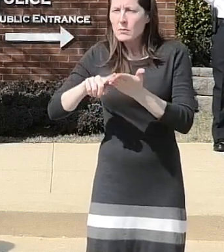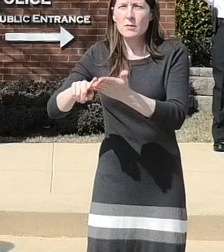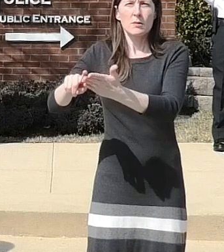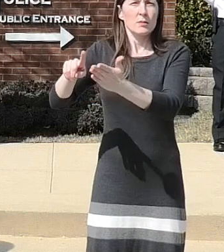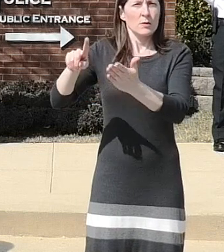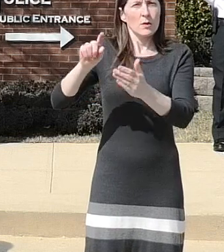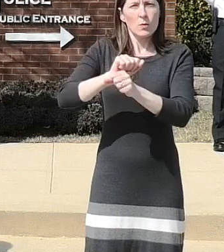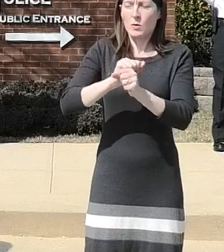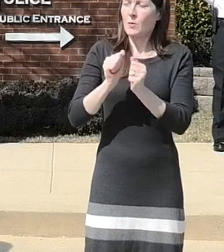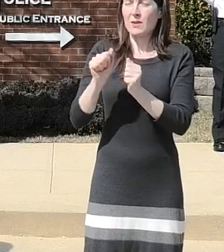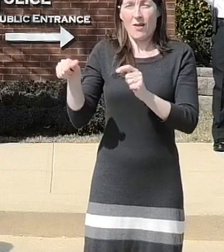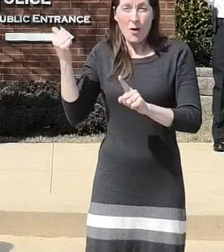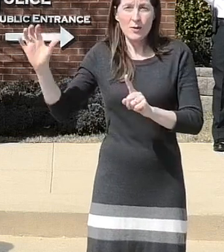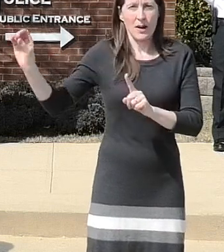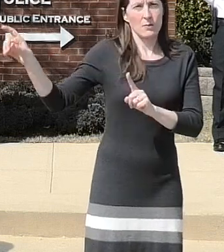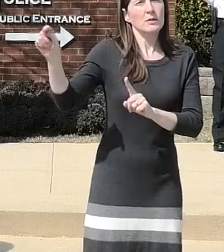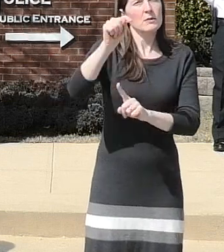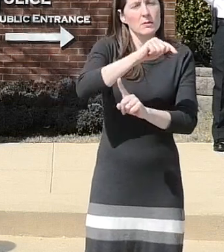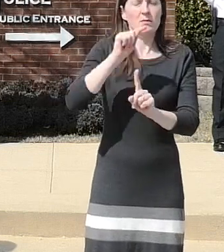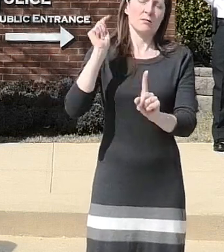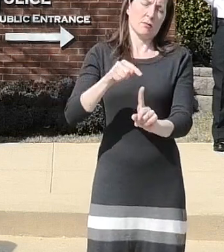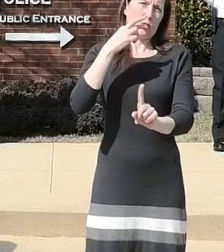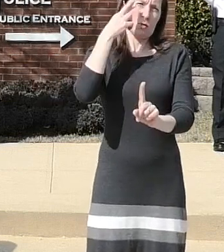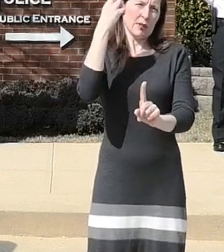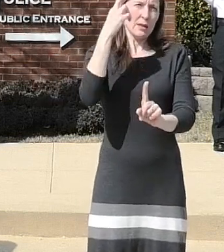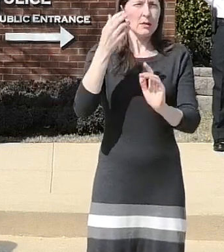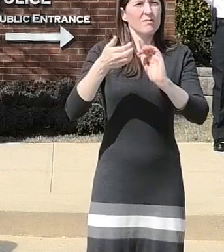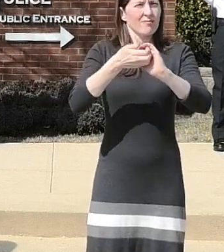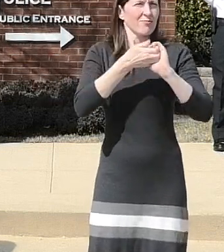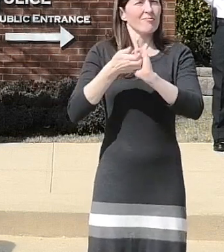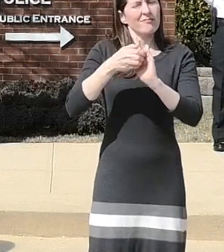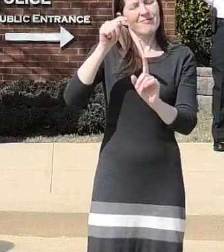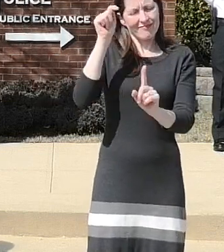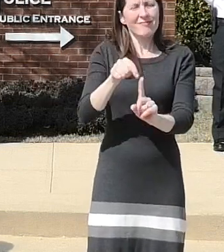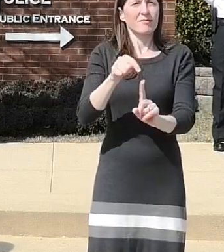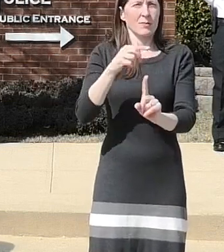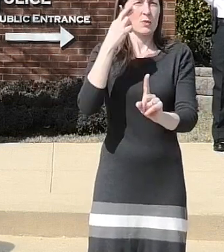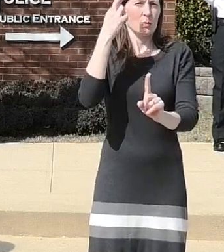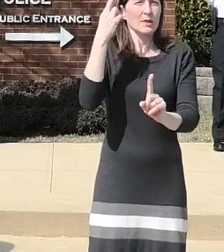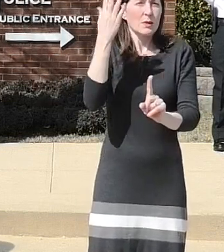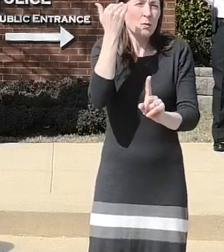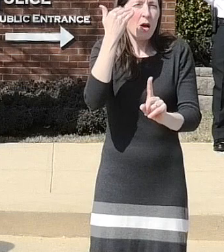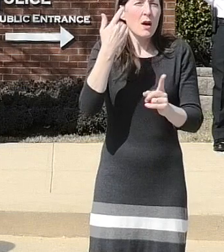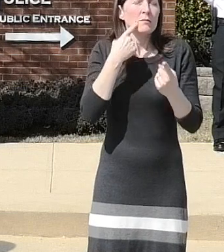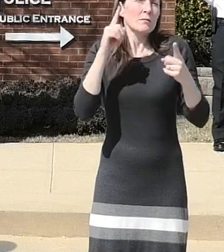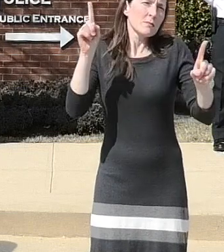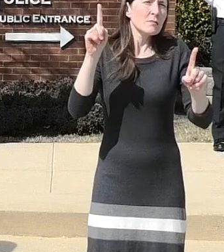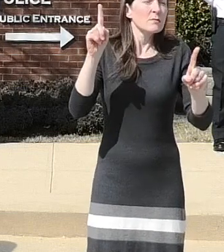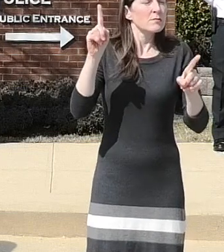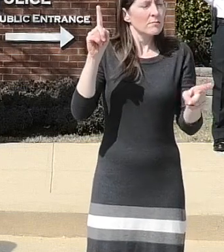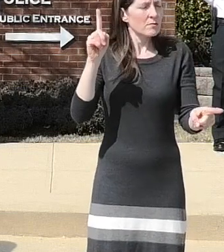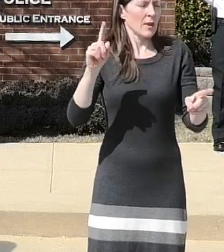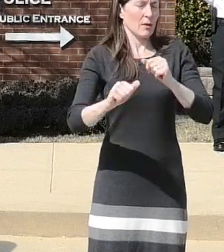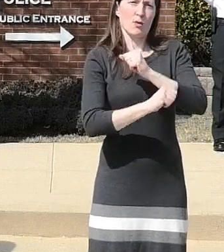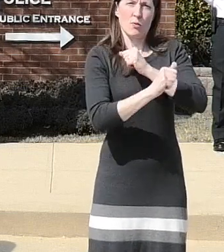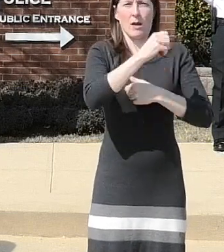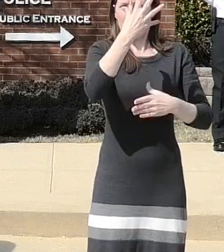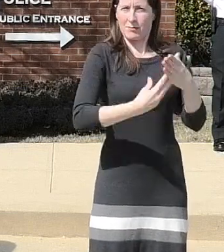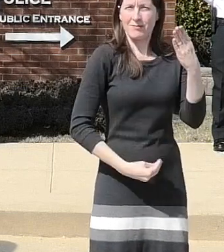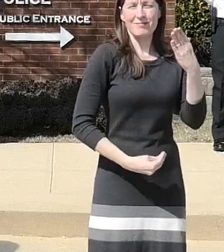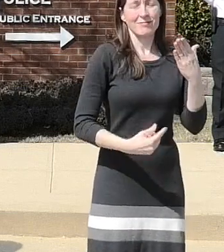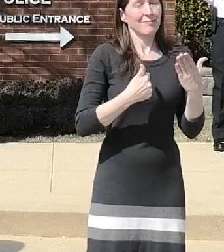today we're able to go back to our communities and our counties and let them know that this threat no longer exists and for that i'm extremely thankful